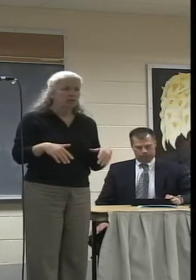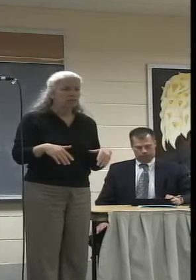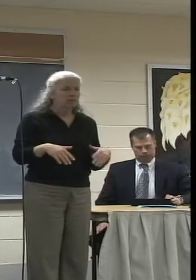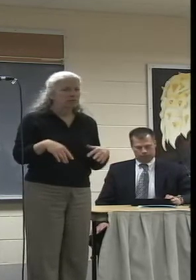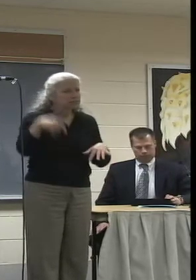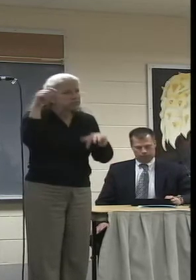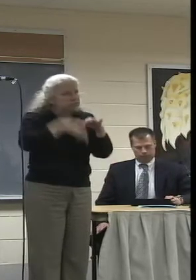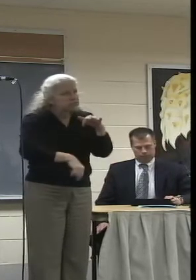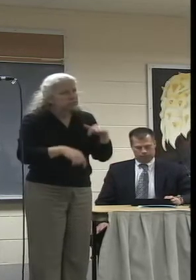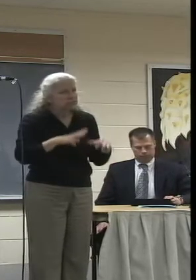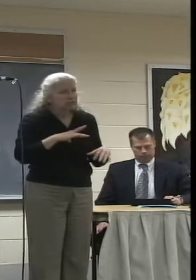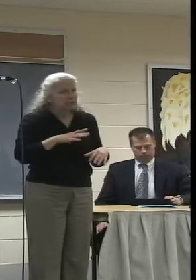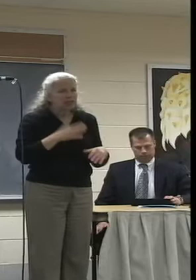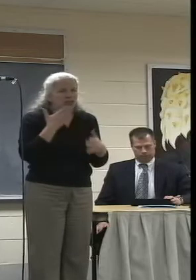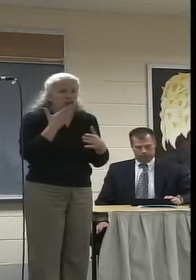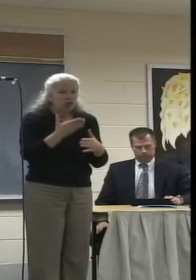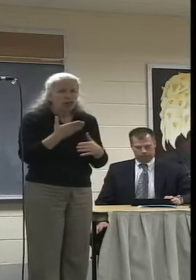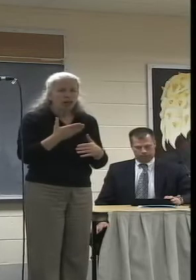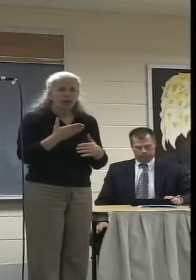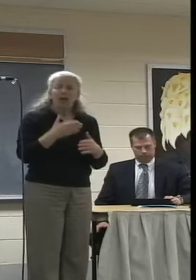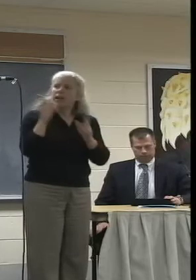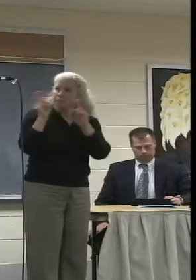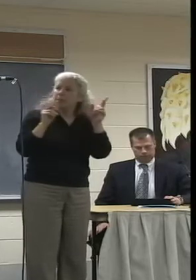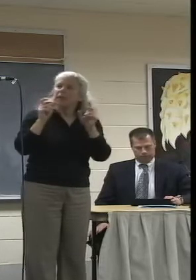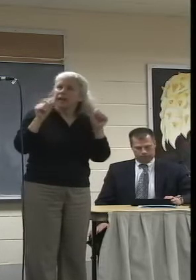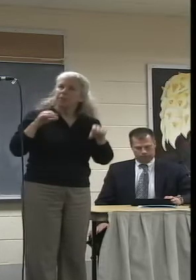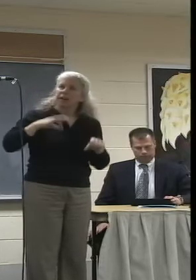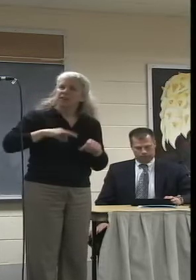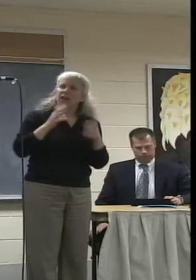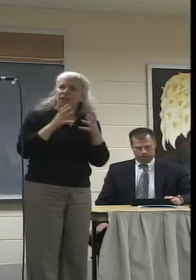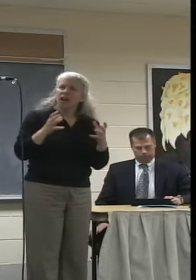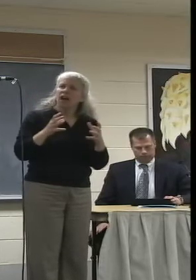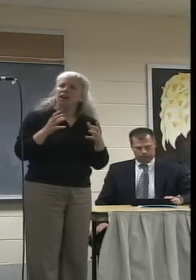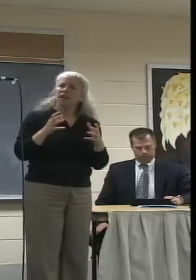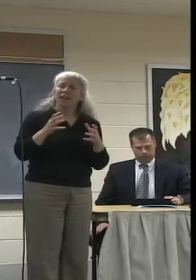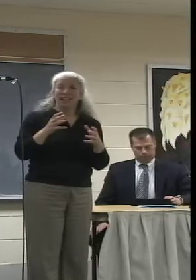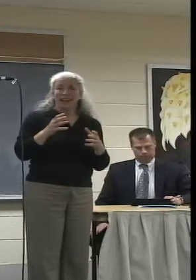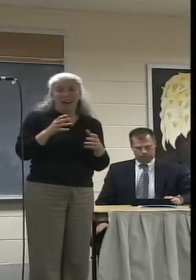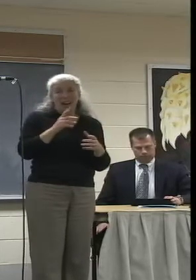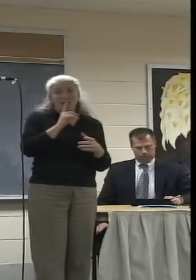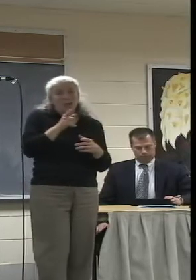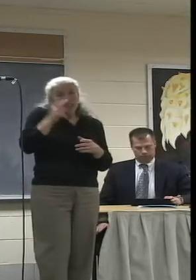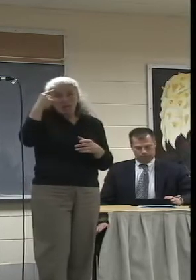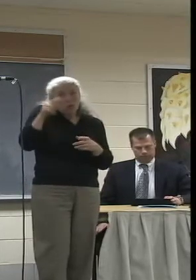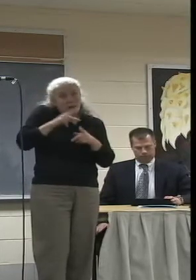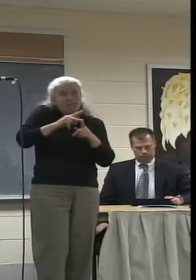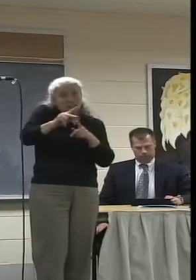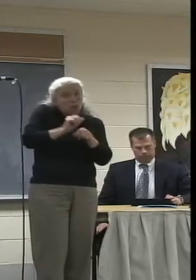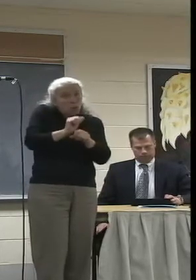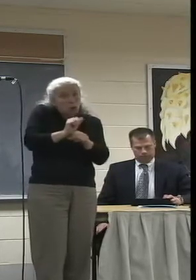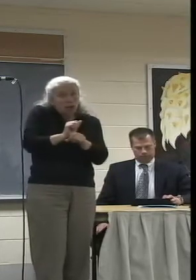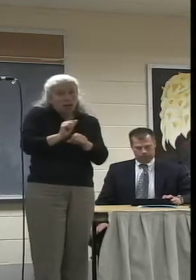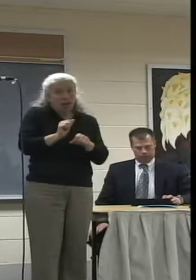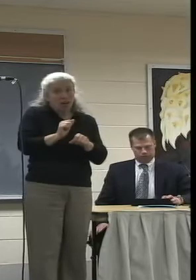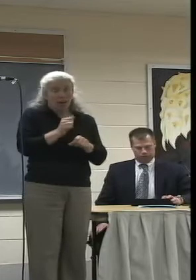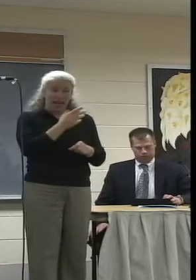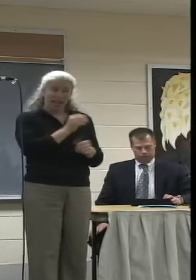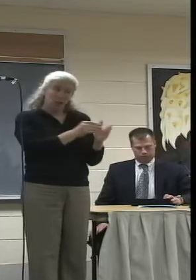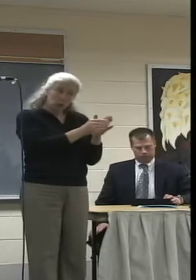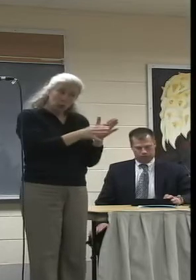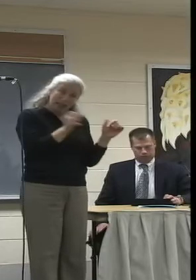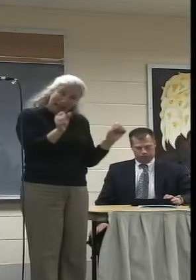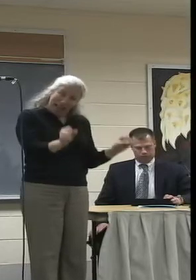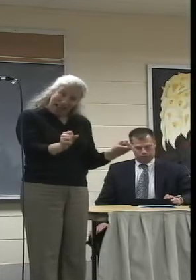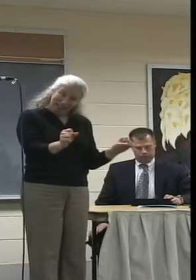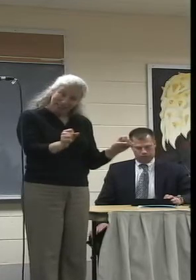a lot out of it on even a professional level. And the idea that high school students get access